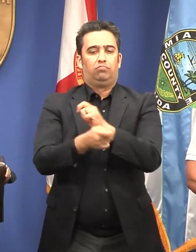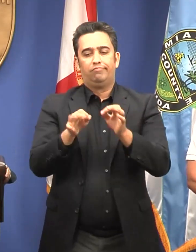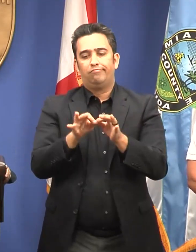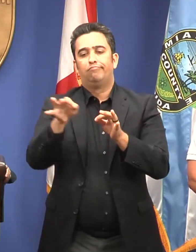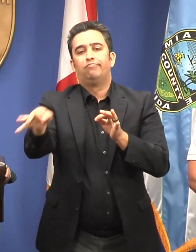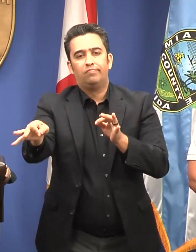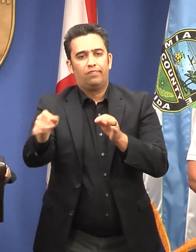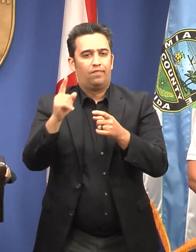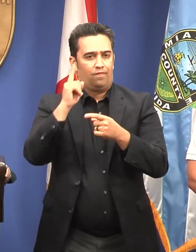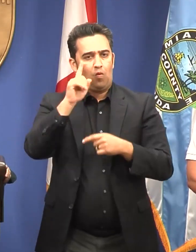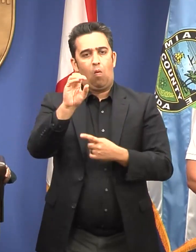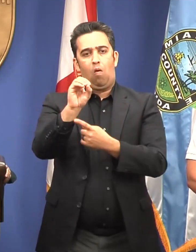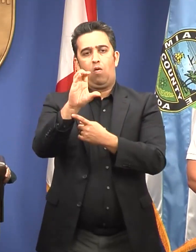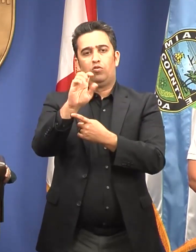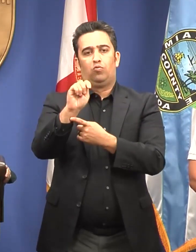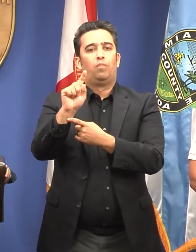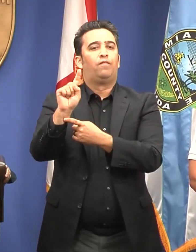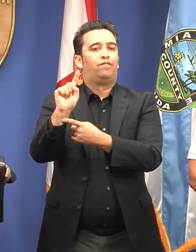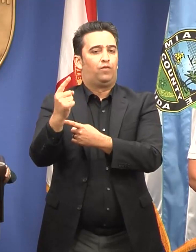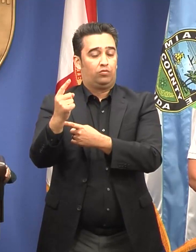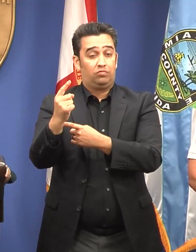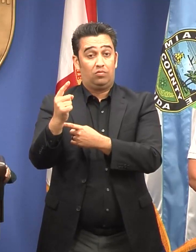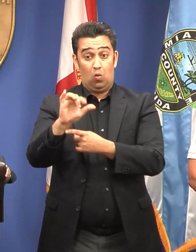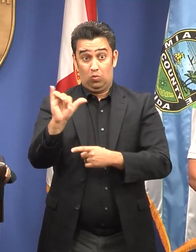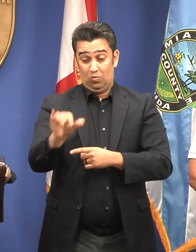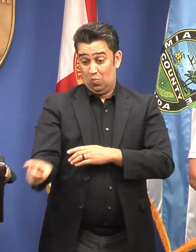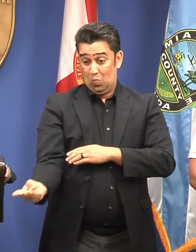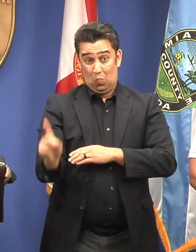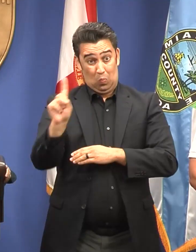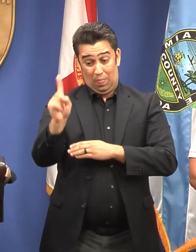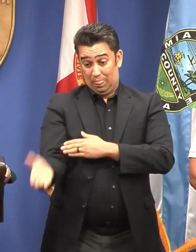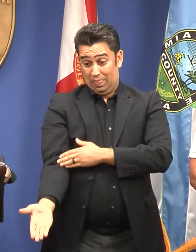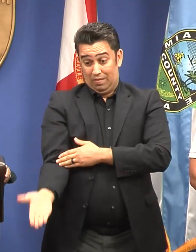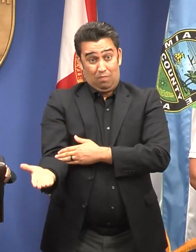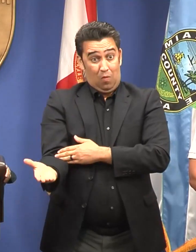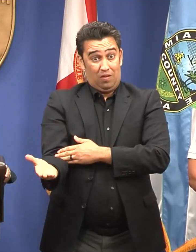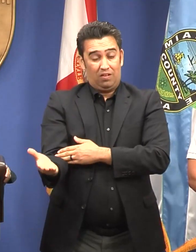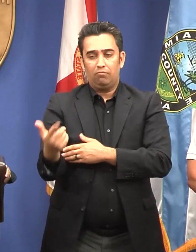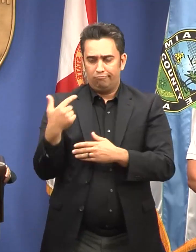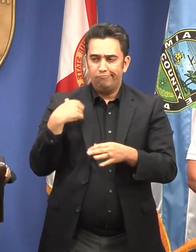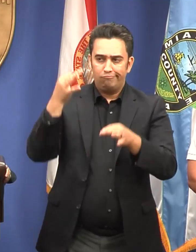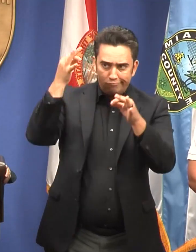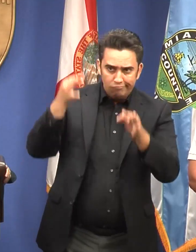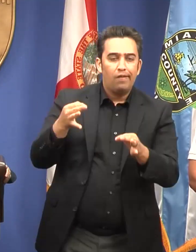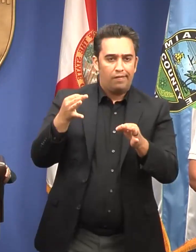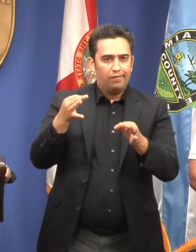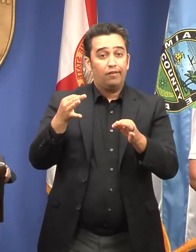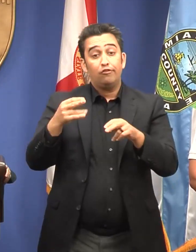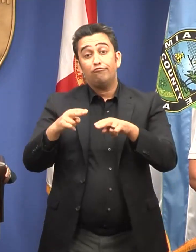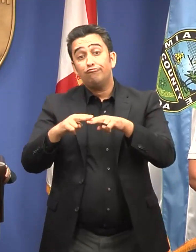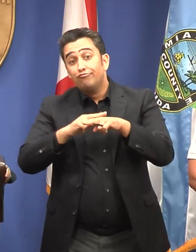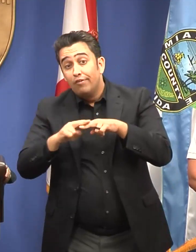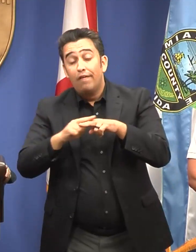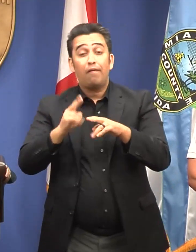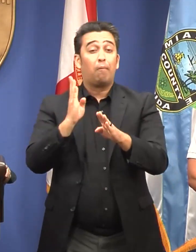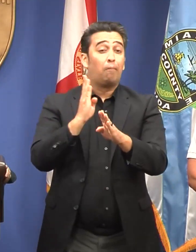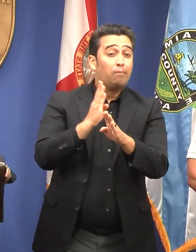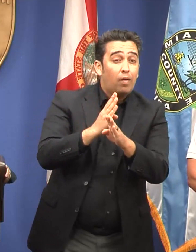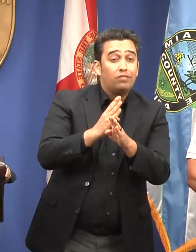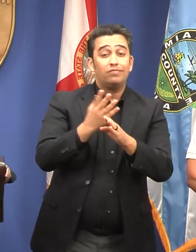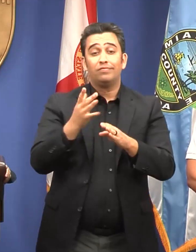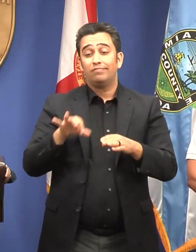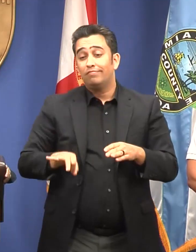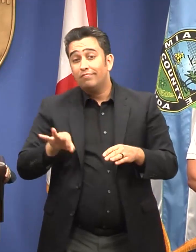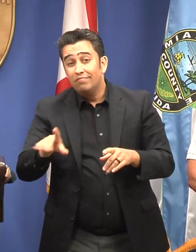And as of 1 a.m. this morning, our Miami-Dade Transit service had to be suspended county-wide, and this